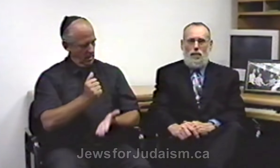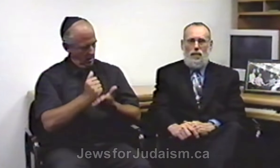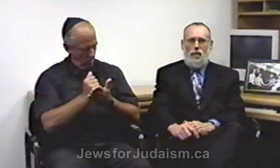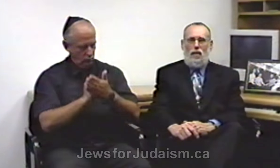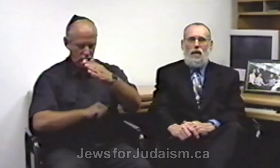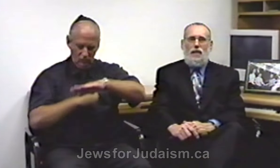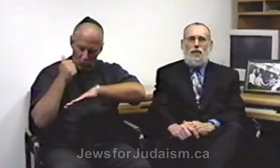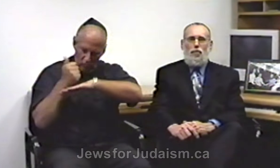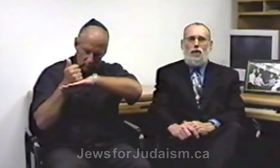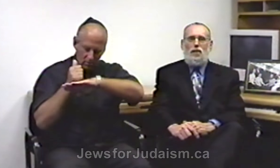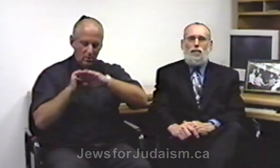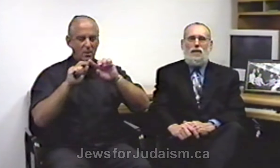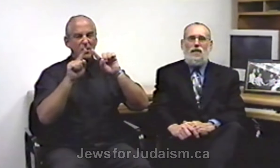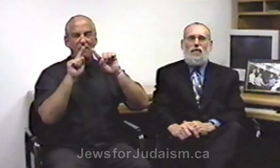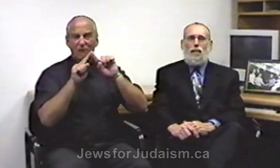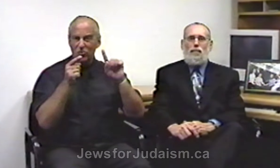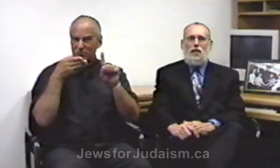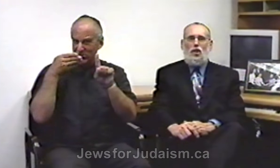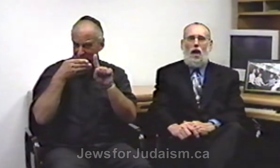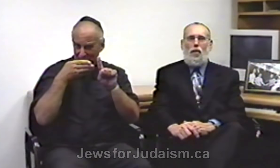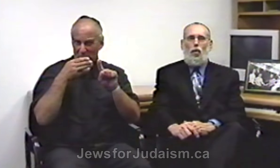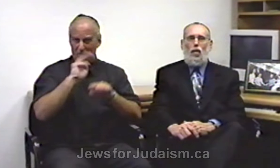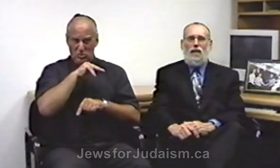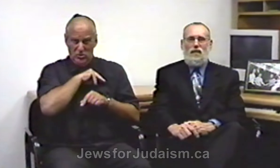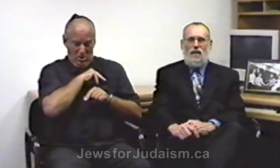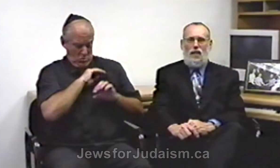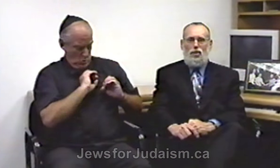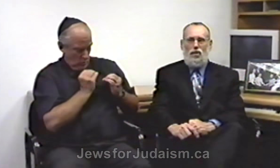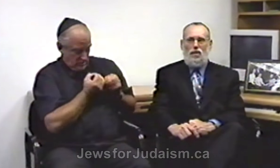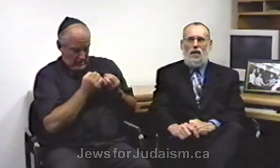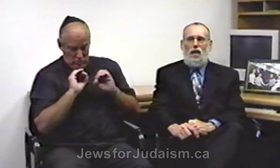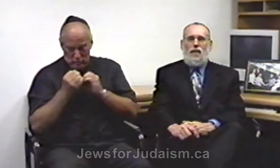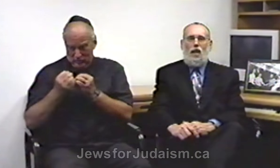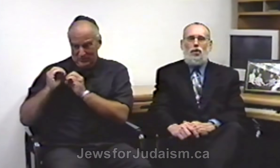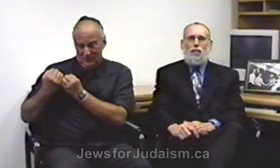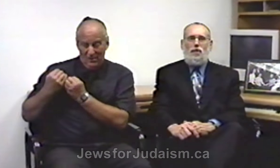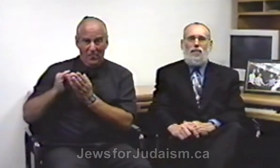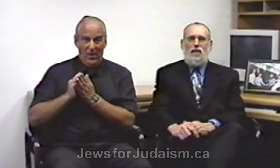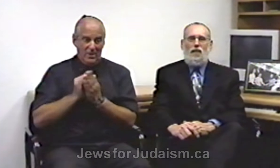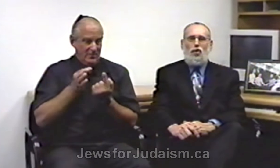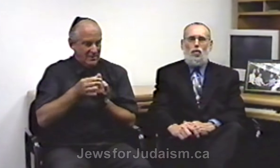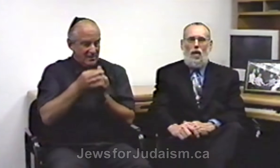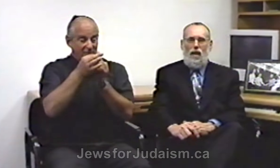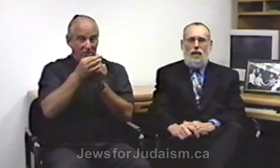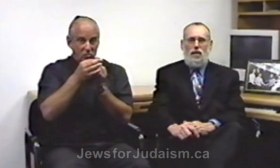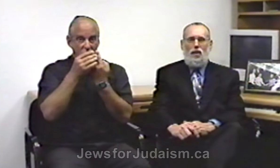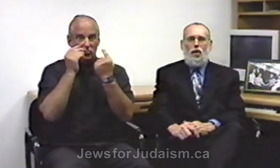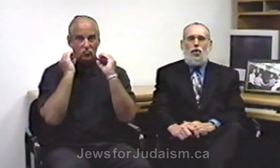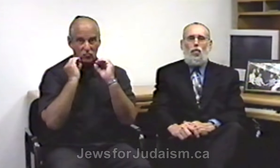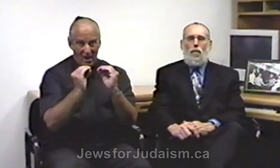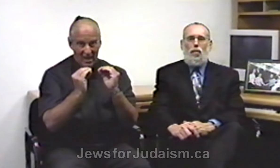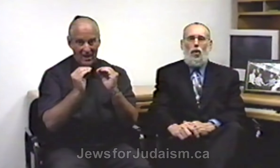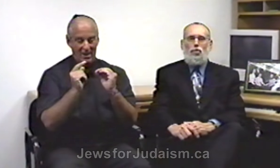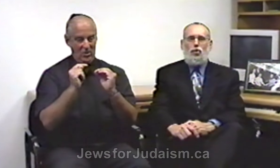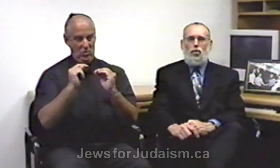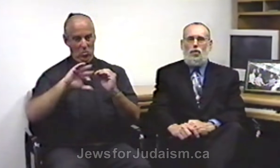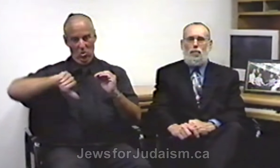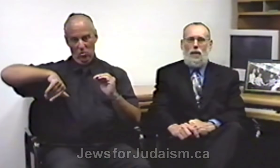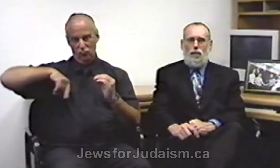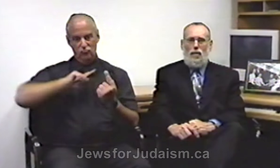different specific missionary organizations that are specifically trained to approach Jewish people